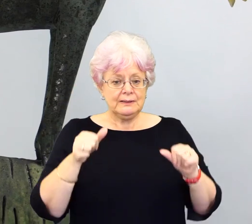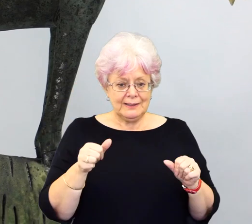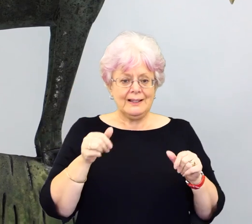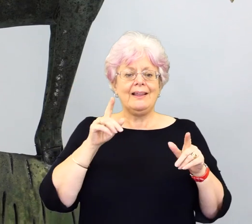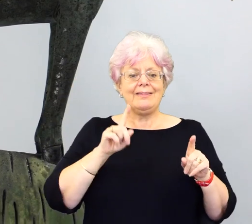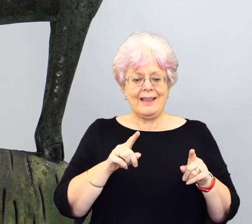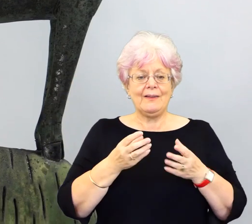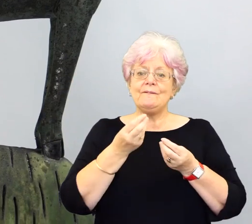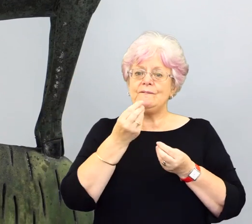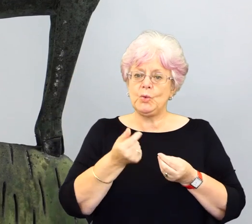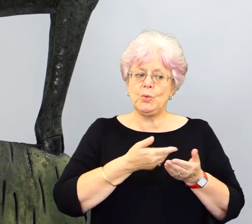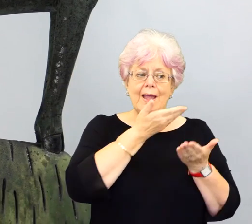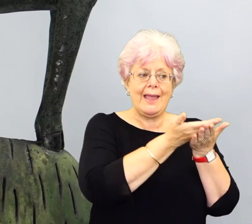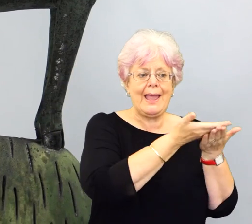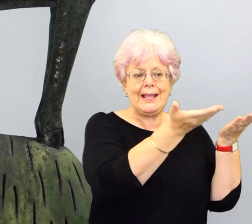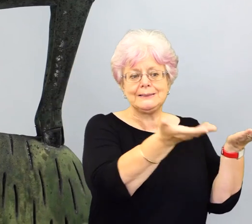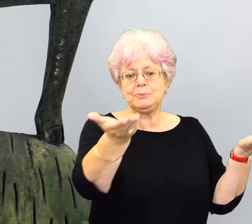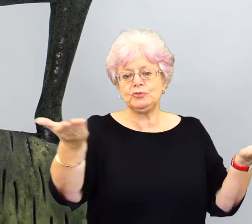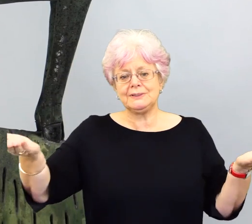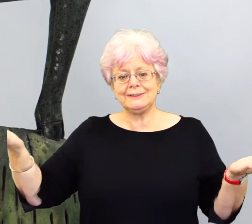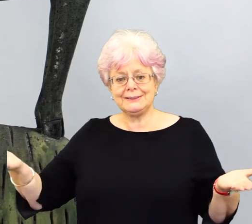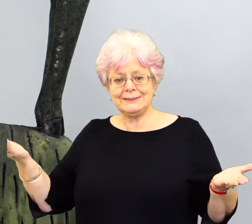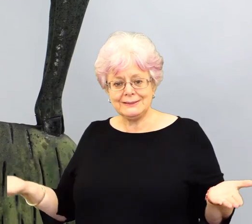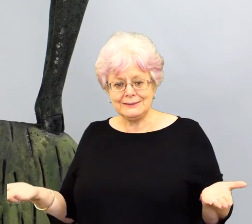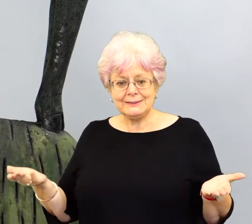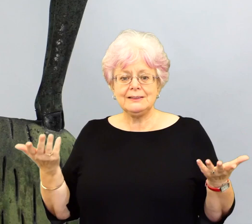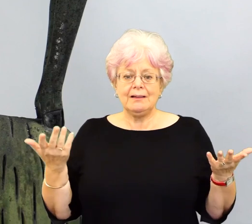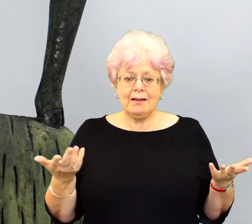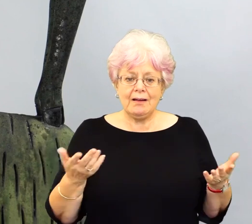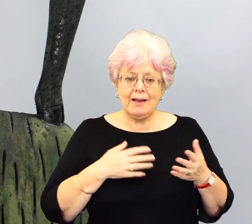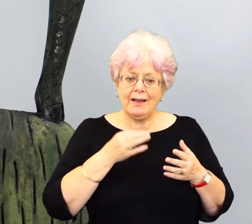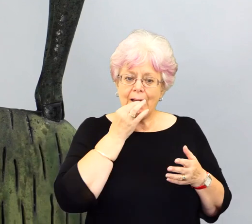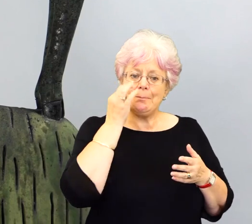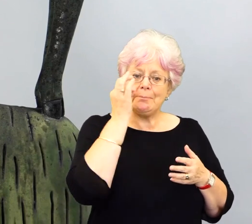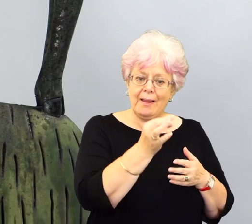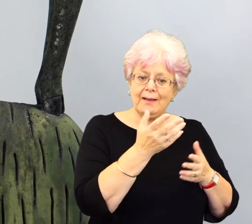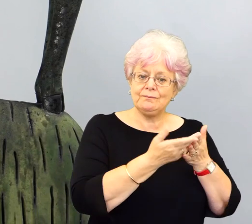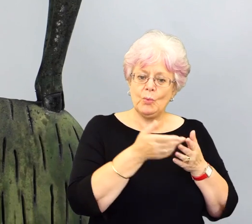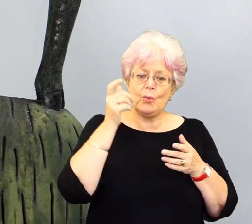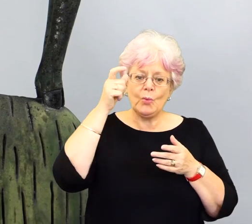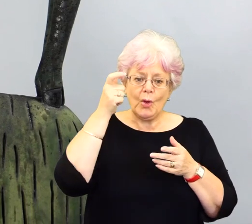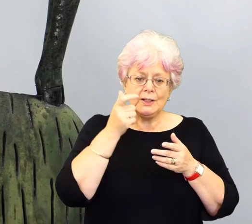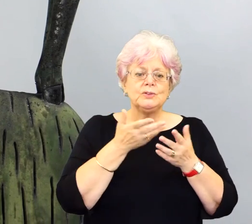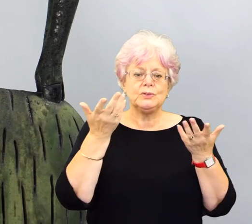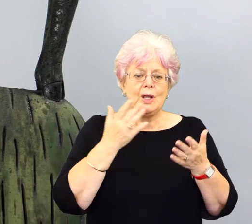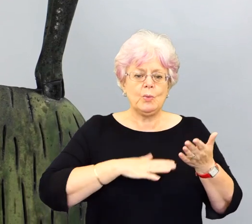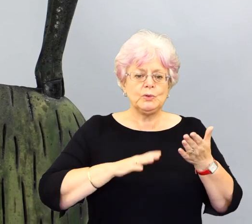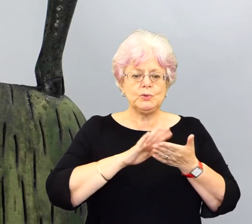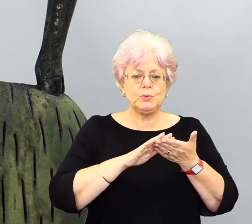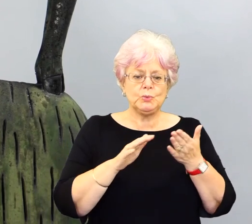managed to have a few exhibitions run, which I applied for Royal College, and then I carried, I wanted to, I felt my work was getting